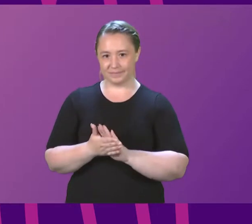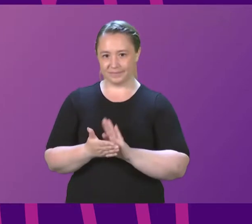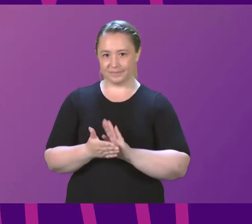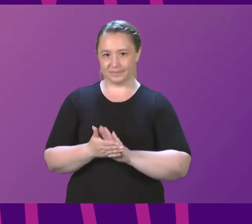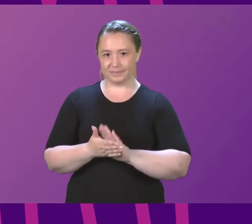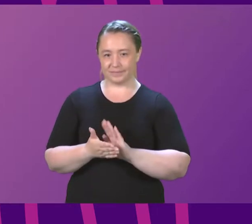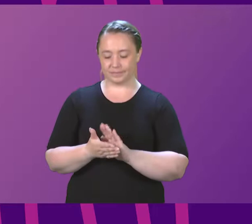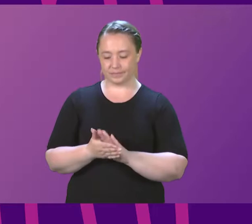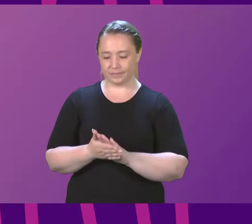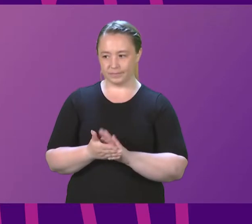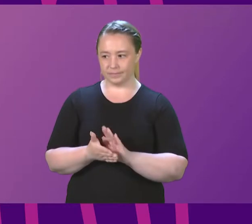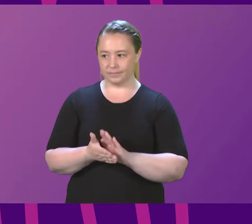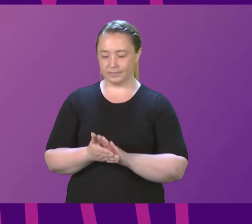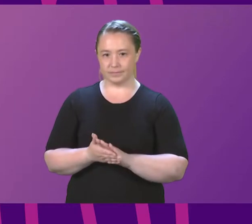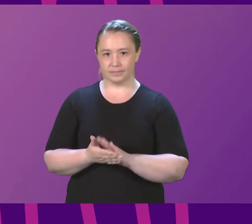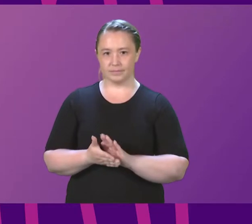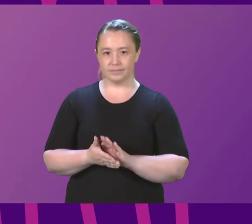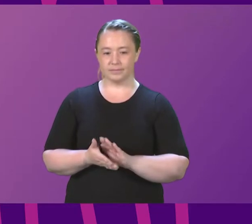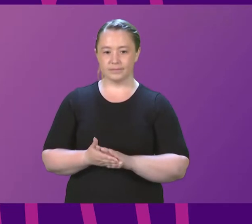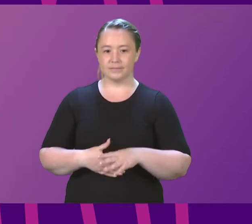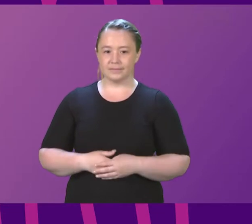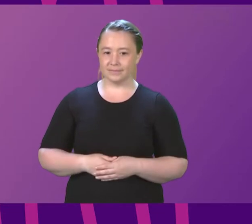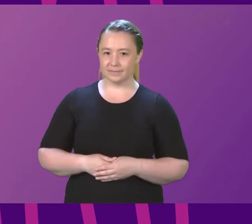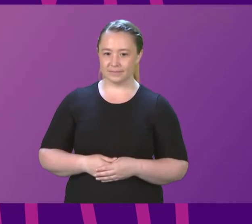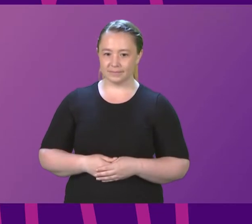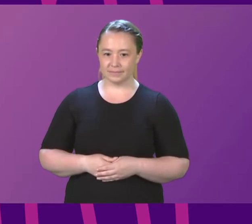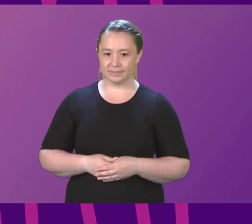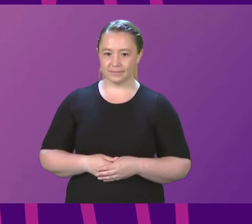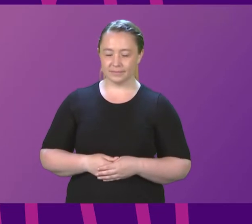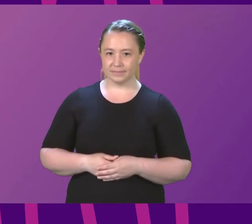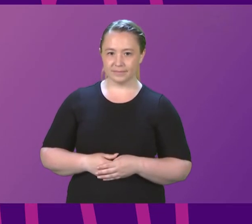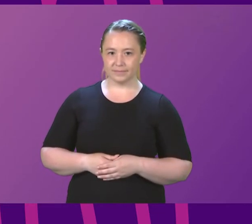much. Thank you Thank